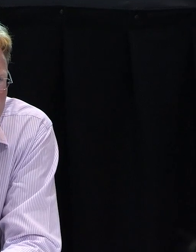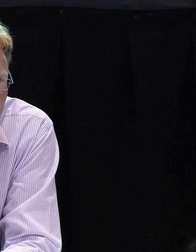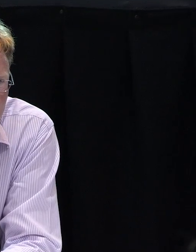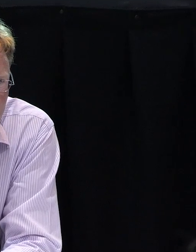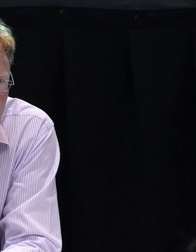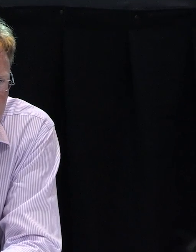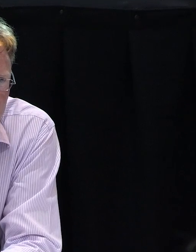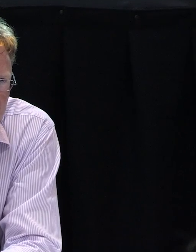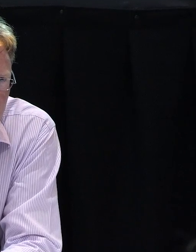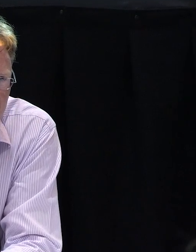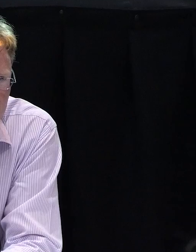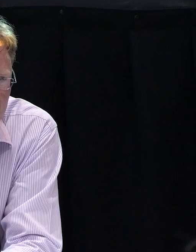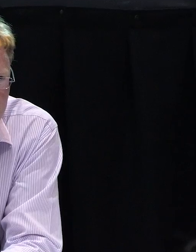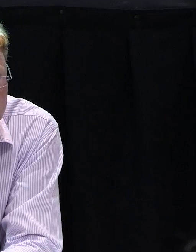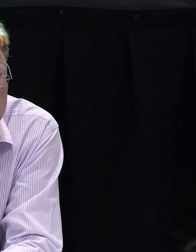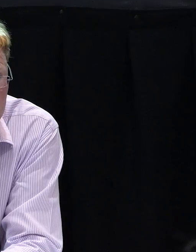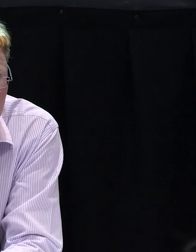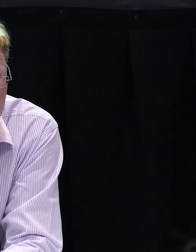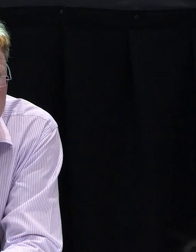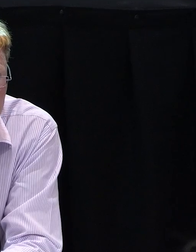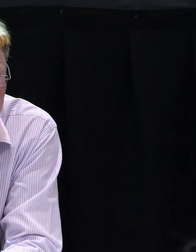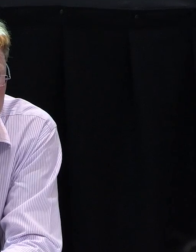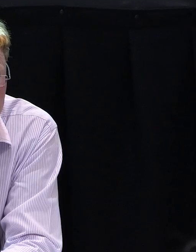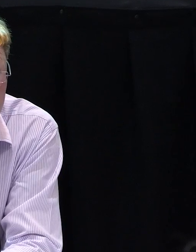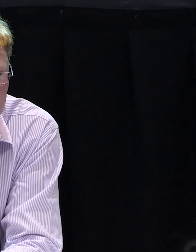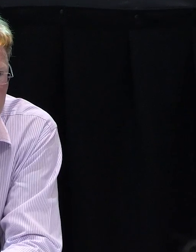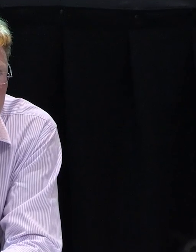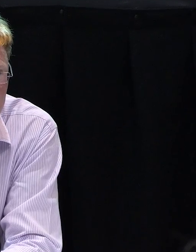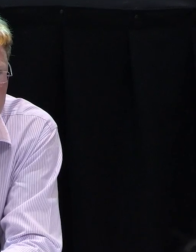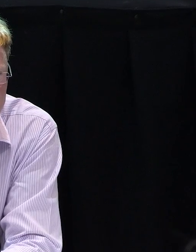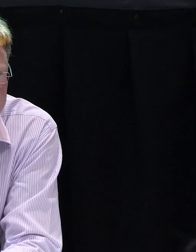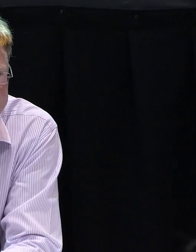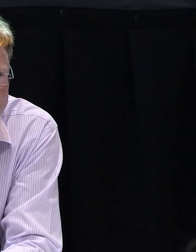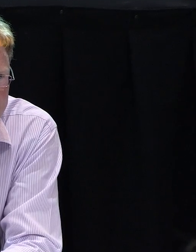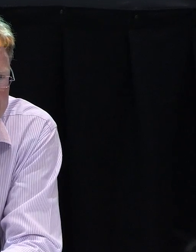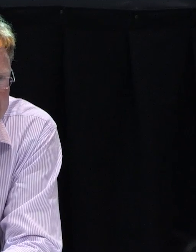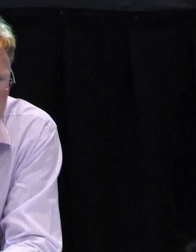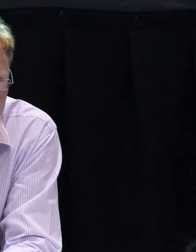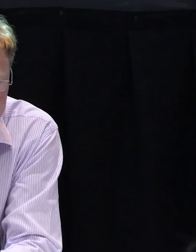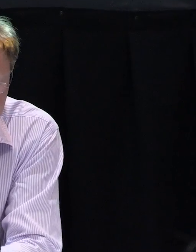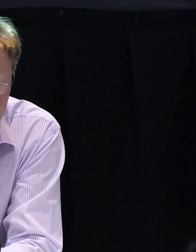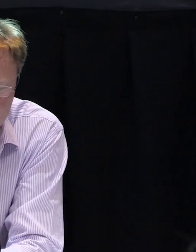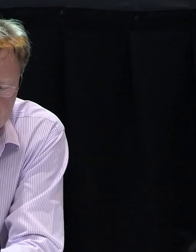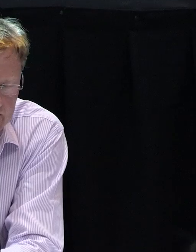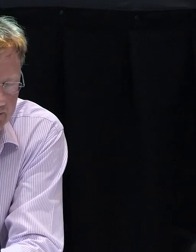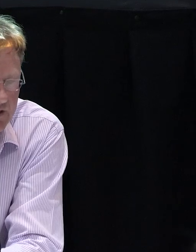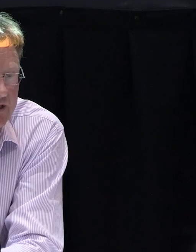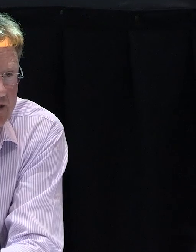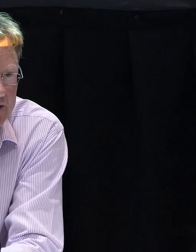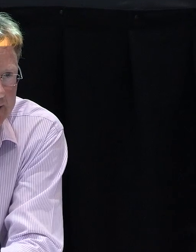the top of the area that's sitting proud can be cut off or milled off. And over a certain